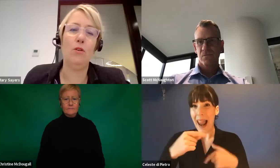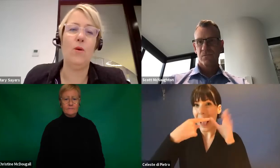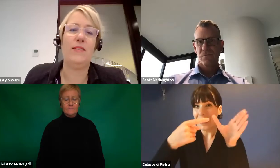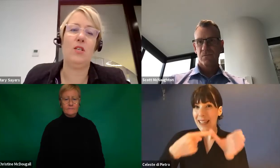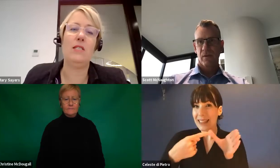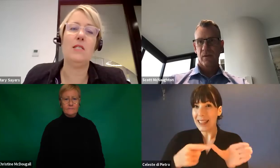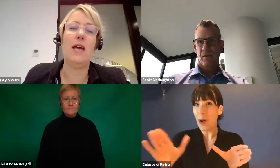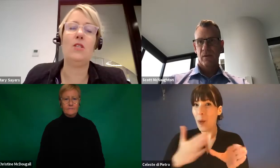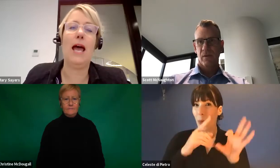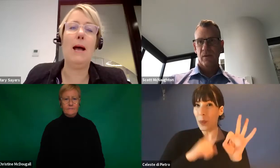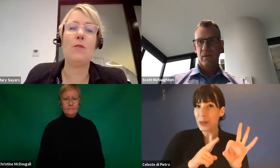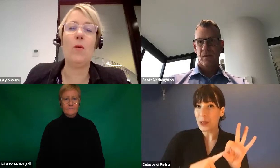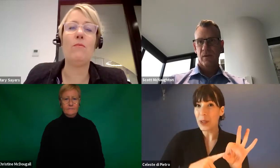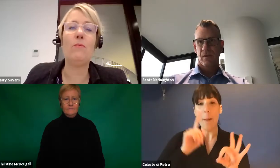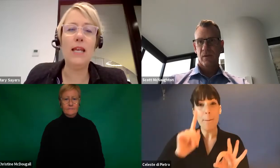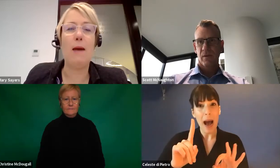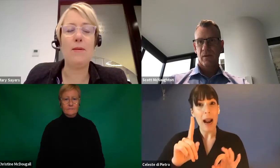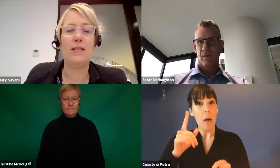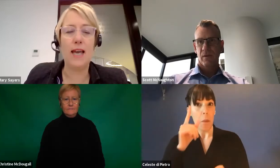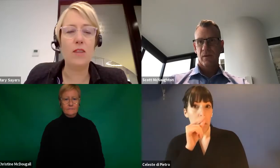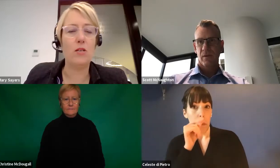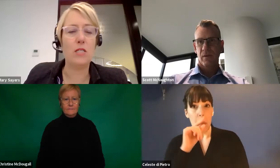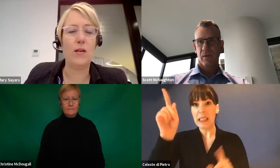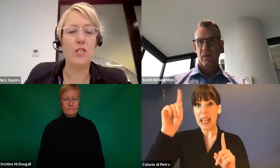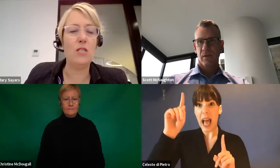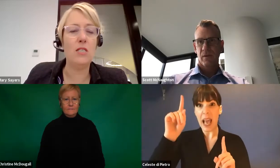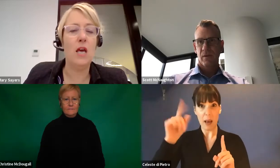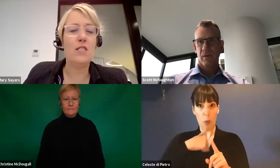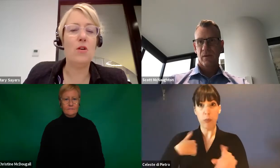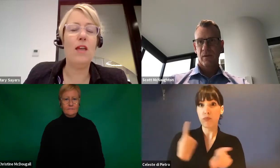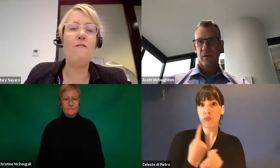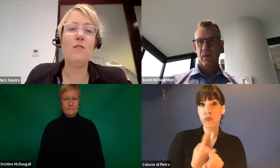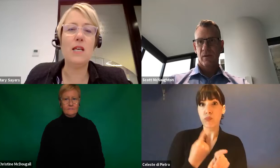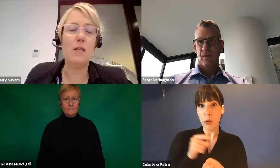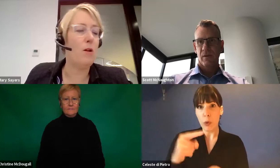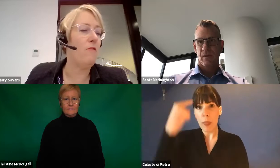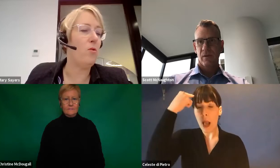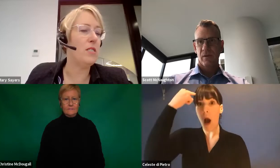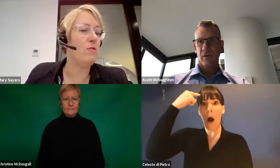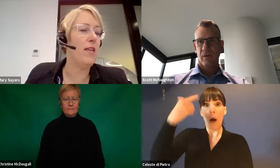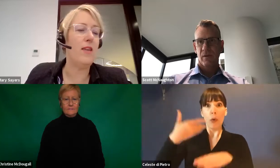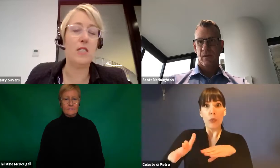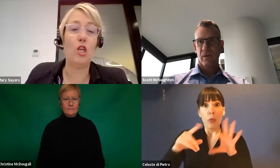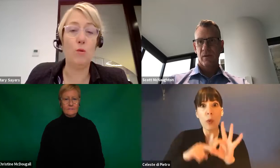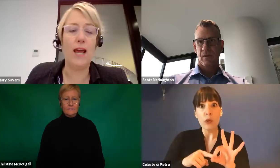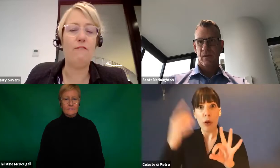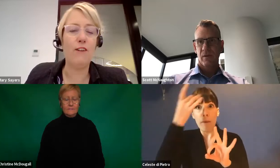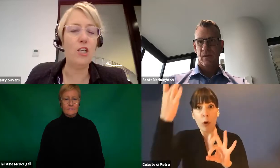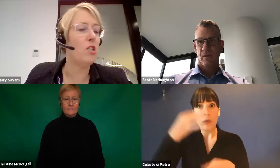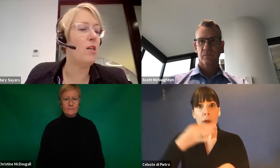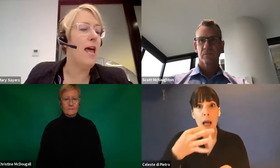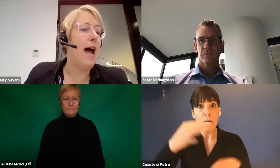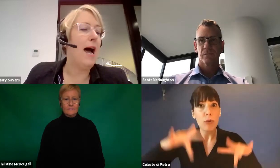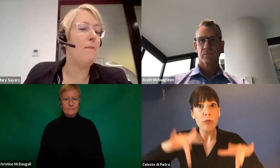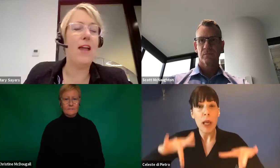have new questions. And we're really happy to take those questions. So if you see at the bottom of your screen, there's a Q&A